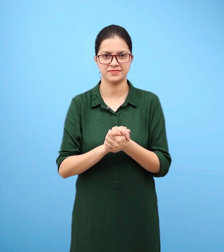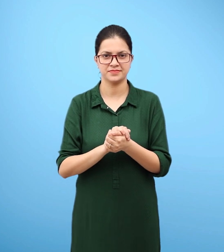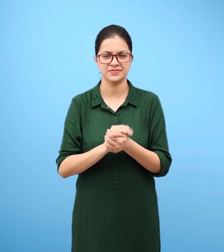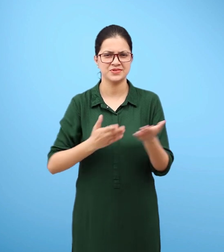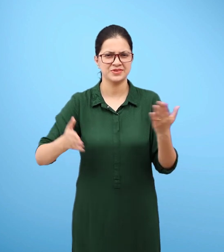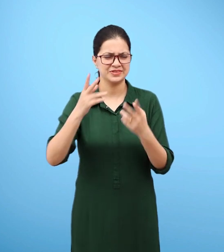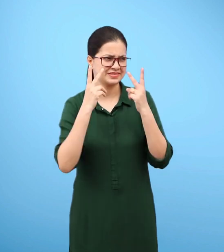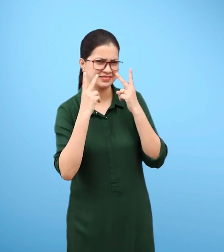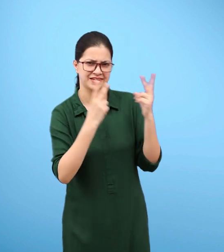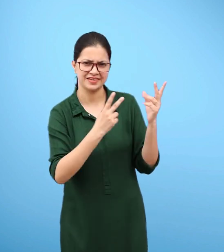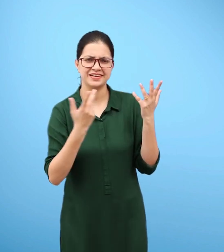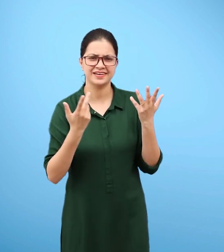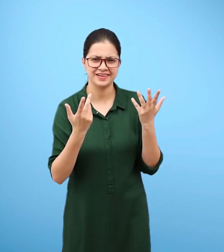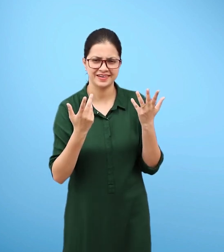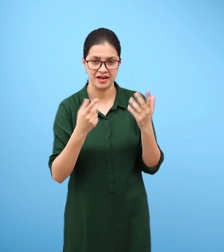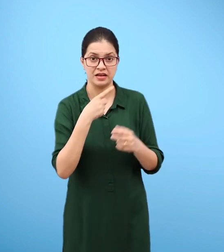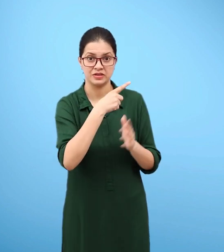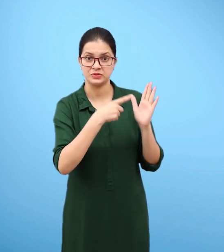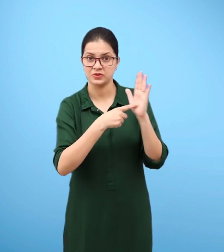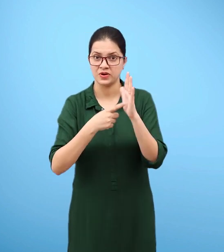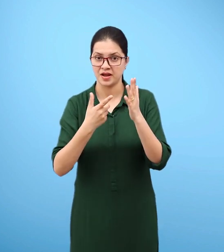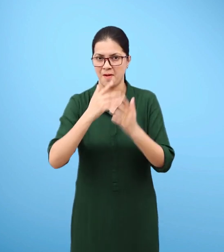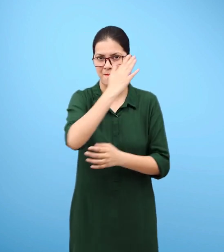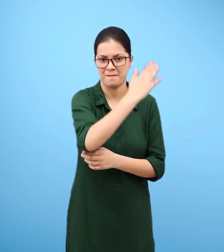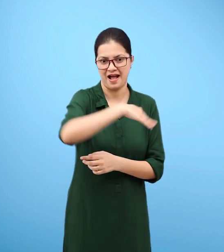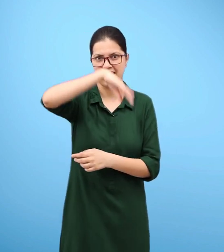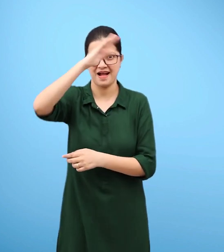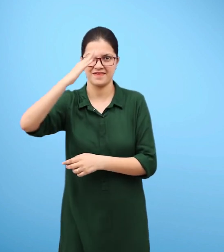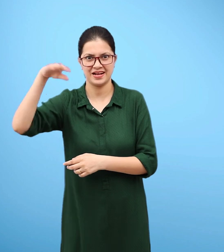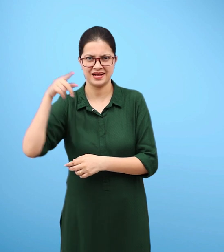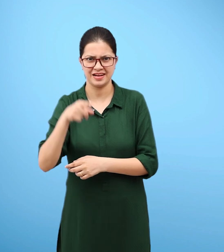Why do you think mountaineers carry oxygen system? Cylinders with them